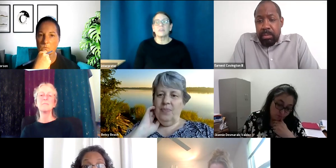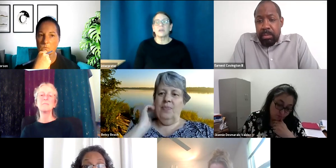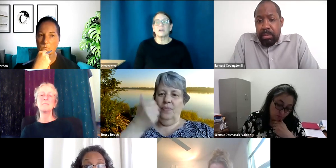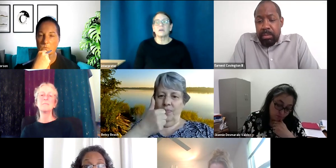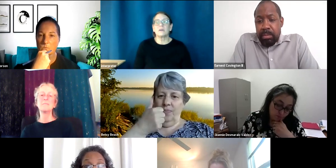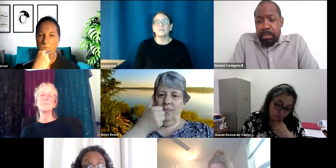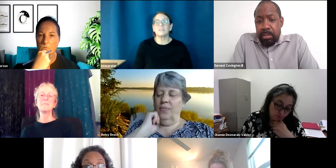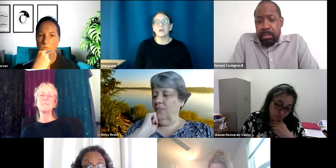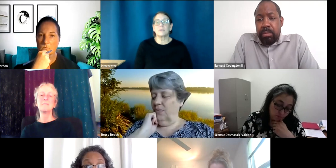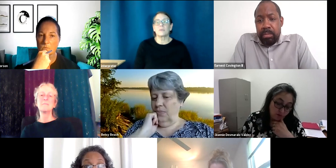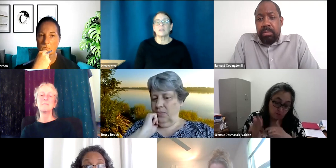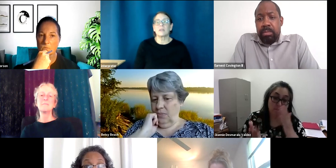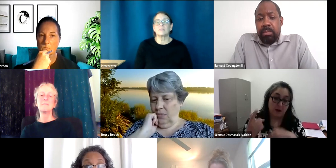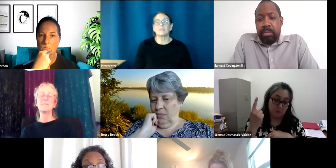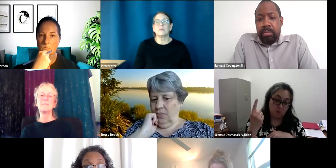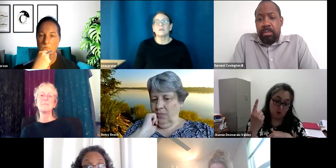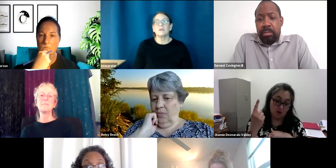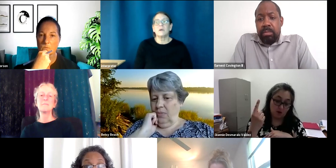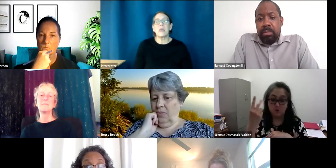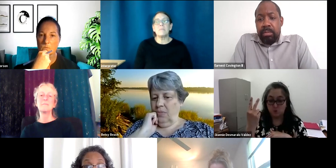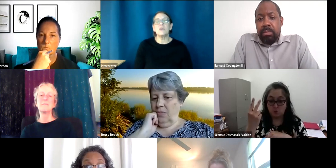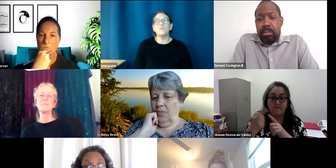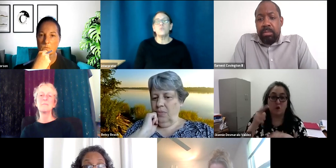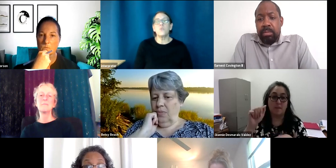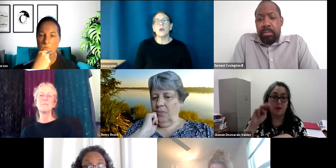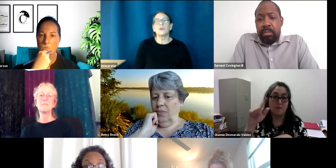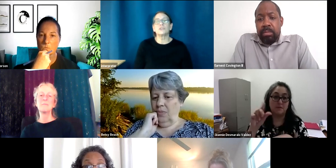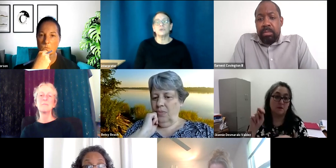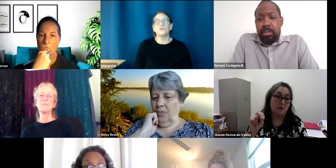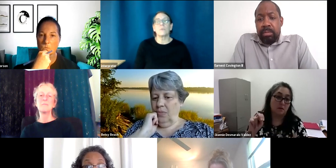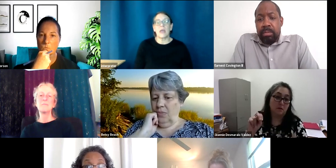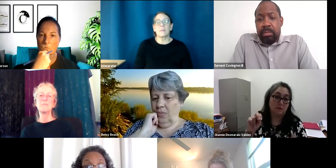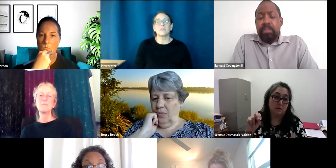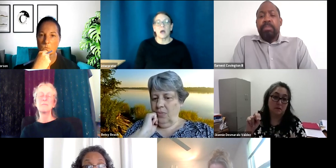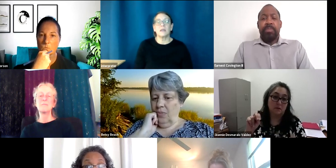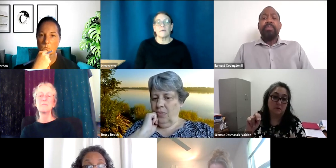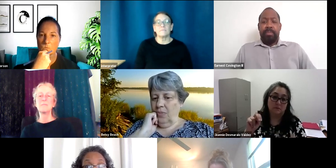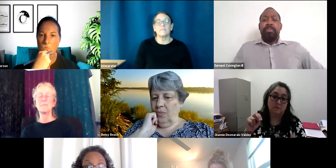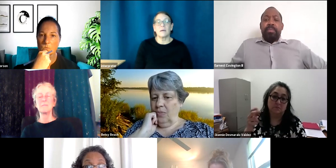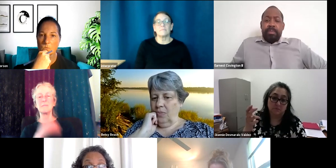Let me think. Let me stop and look at my list. Maybe one or two from Amazon. Yeah. Yeah.